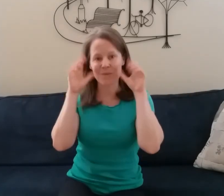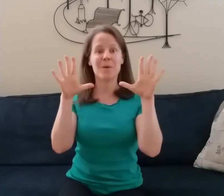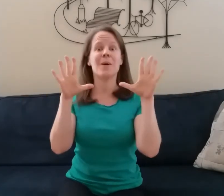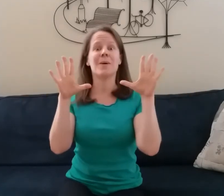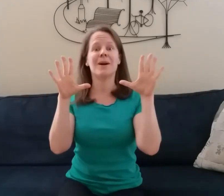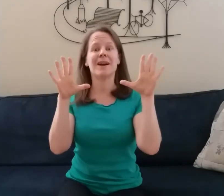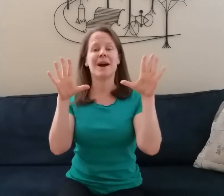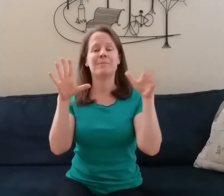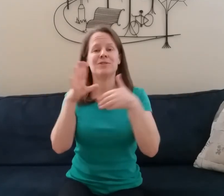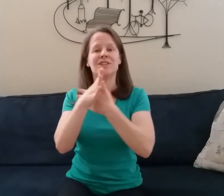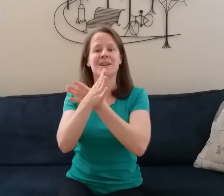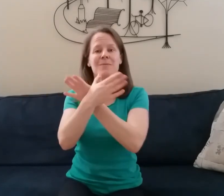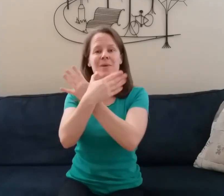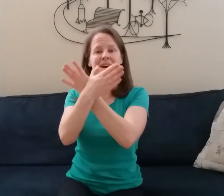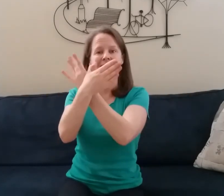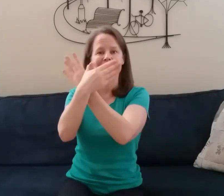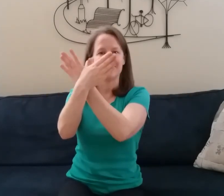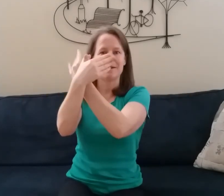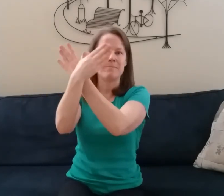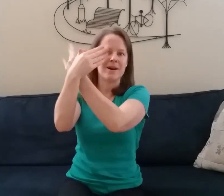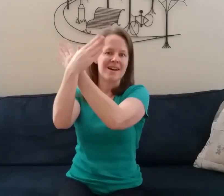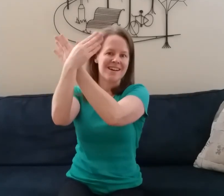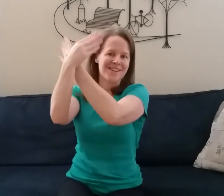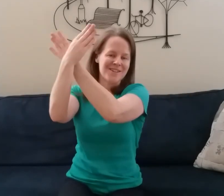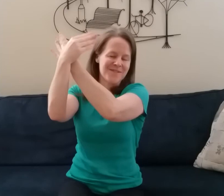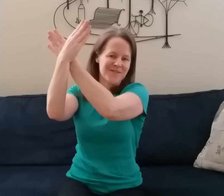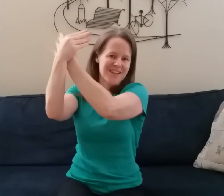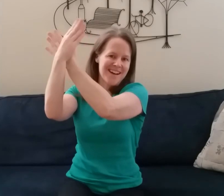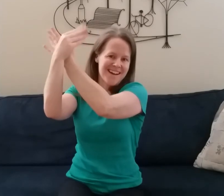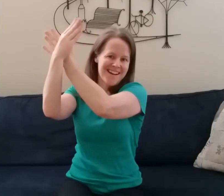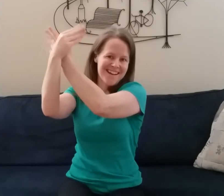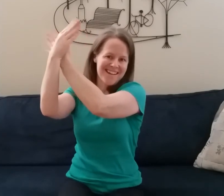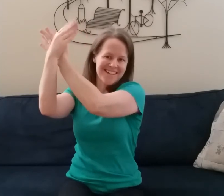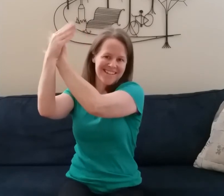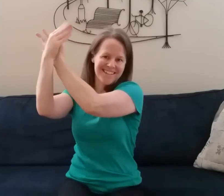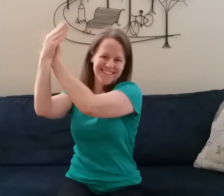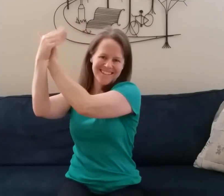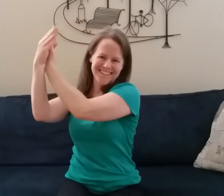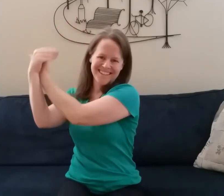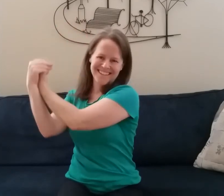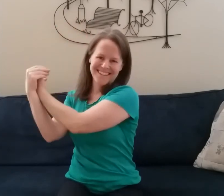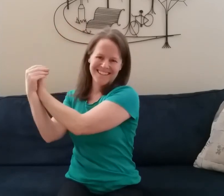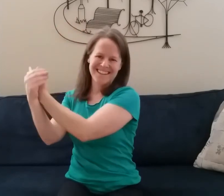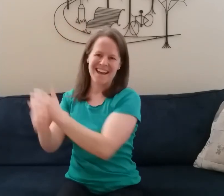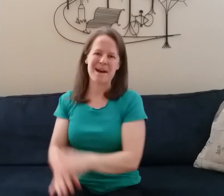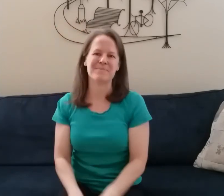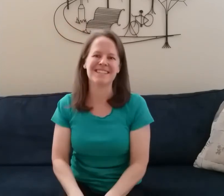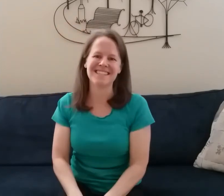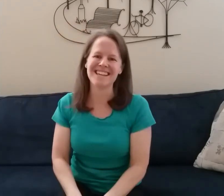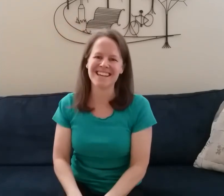woke up, she was a butterfly. Happy singing!